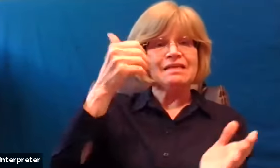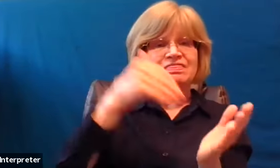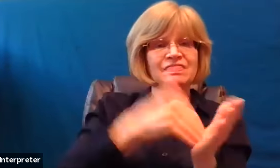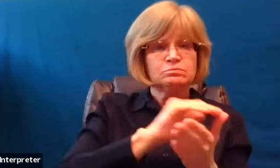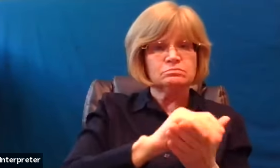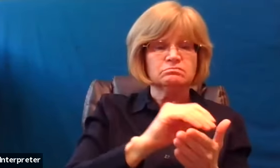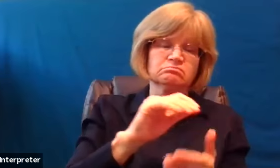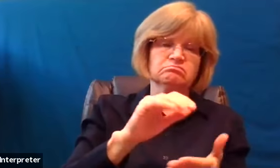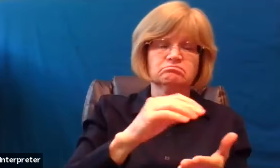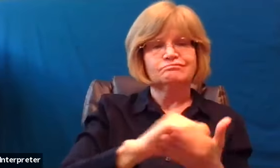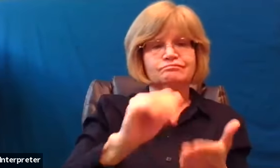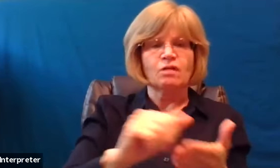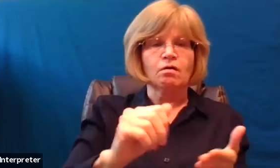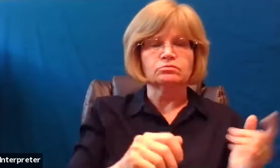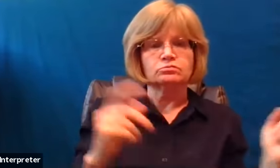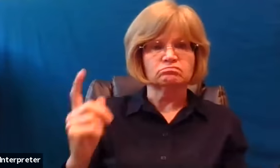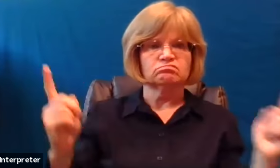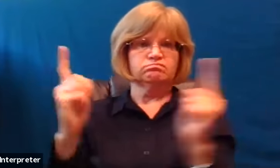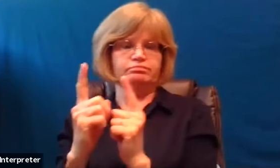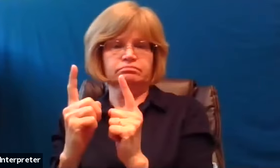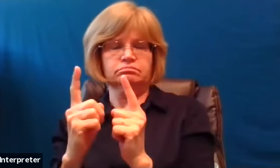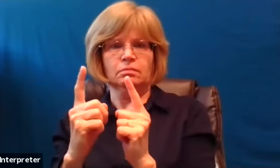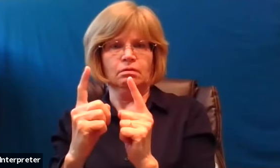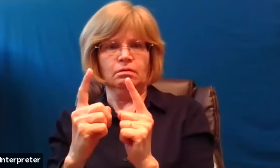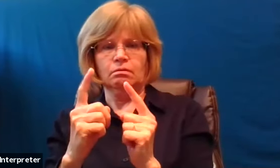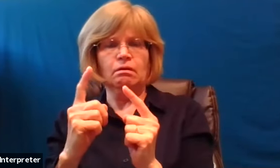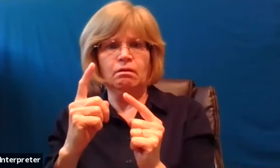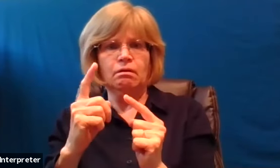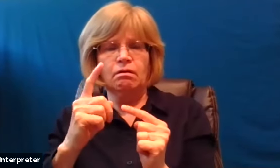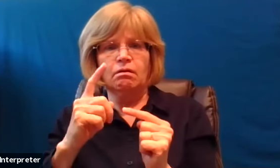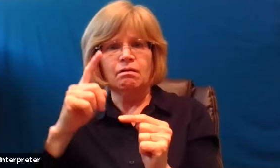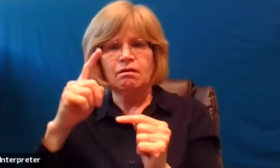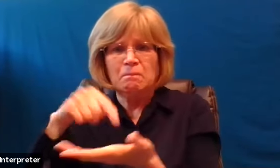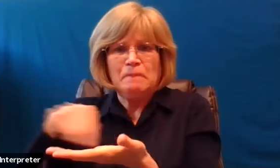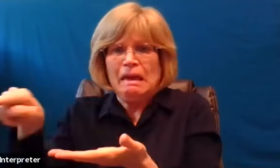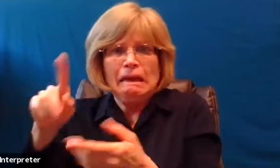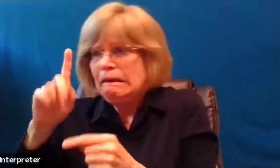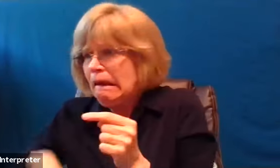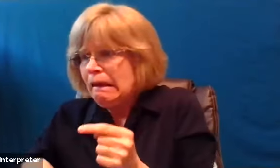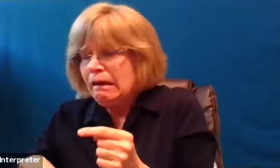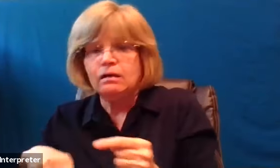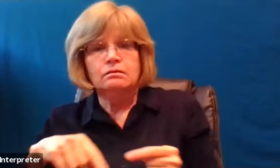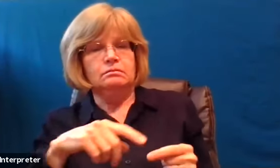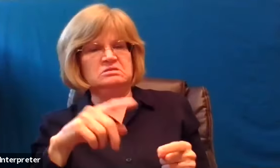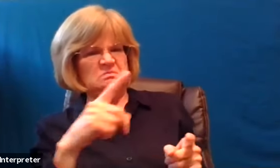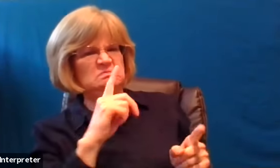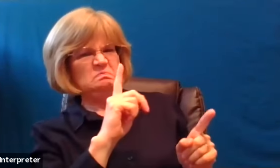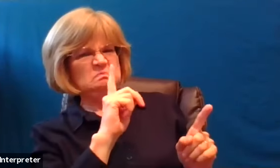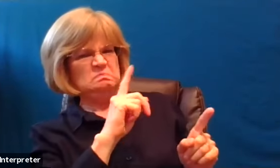as he could not pay his lord ordered him to be sold together with his wife and children and all his possessions and